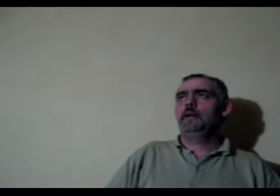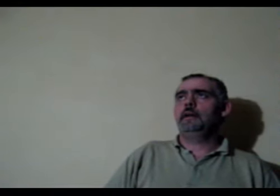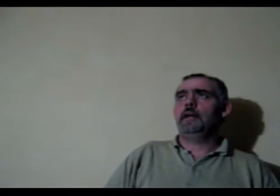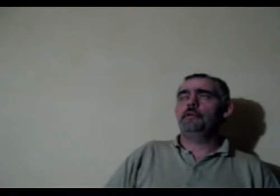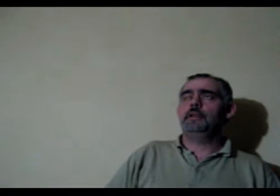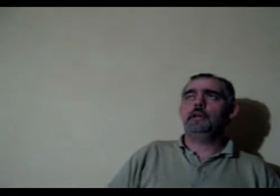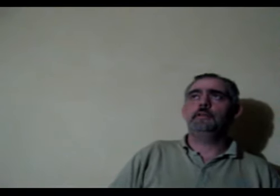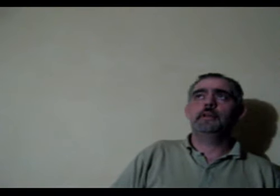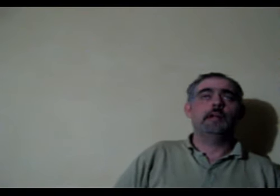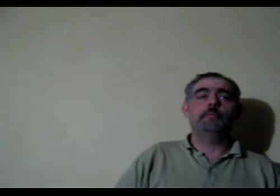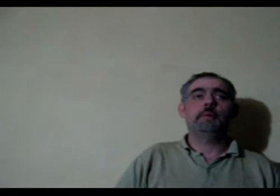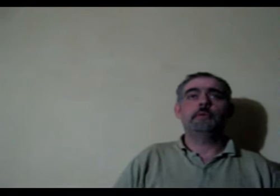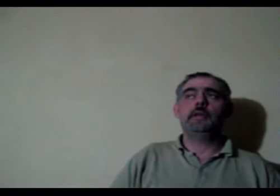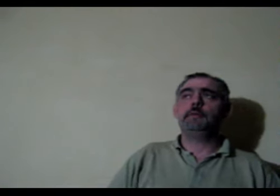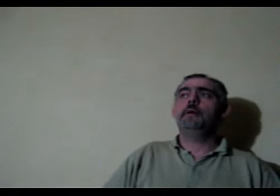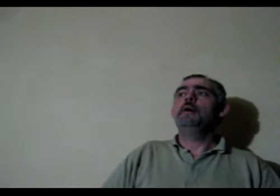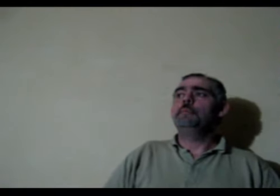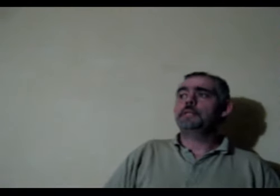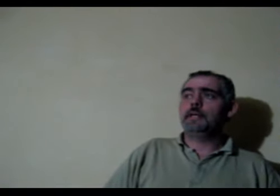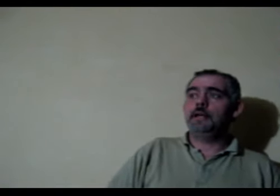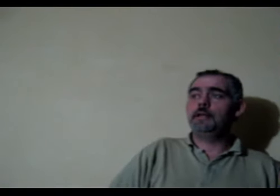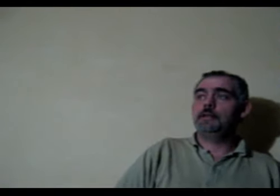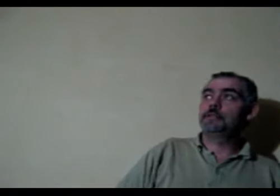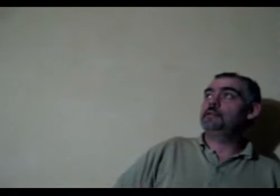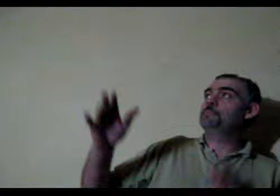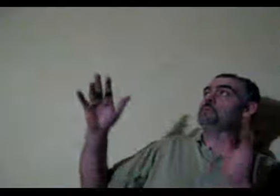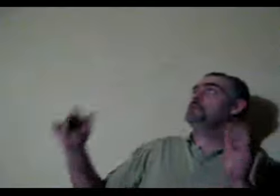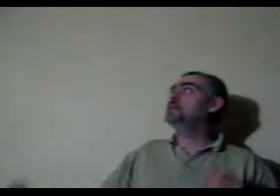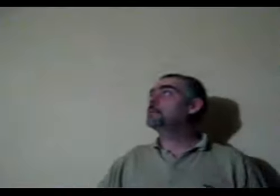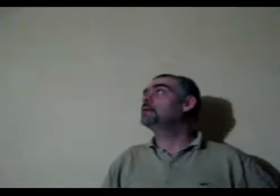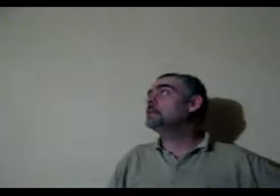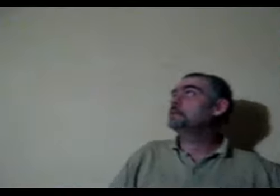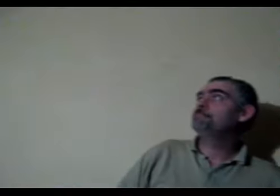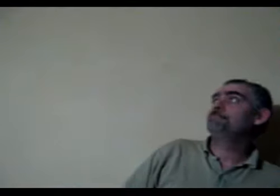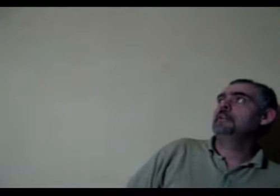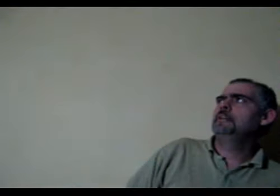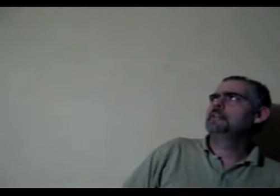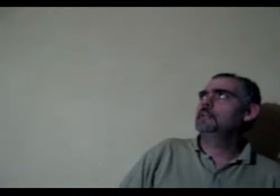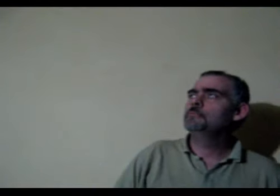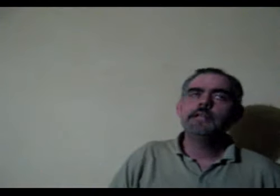uh... a gallery in london i can't even remember the name but uh... yes look at this picture here ok